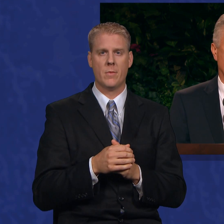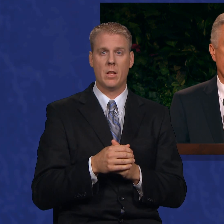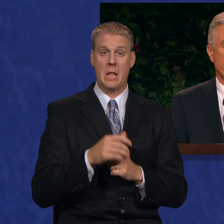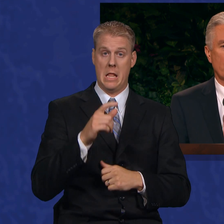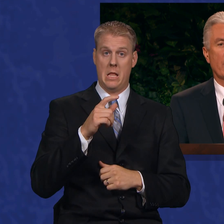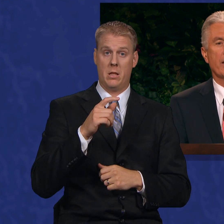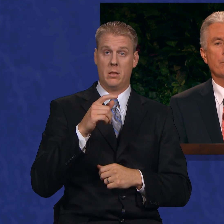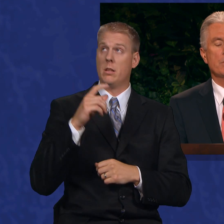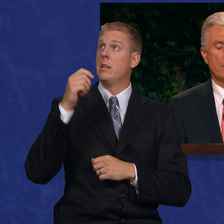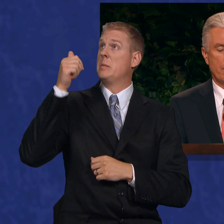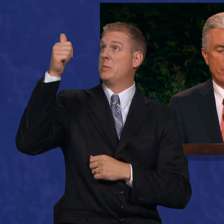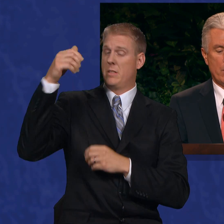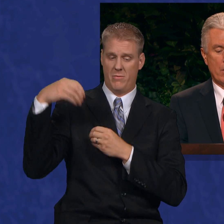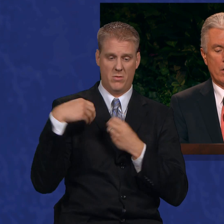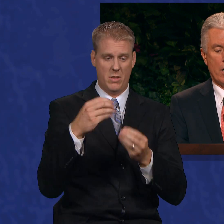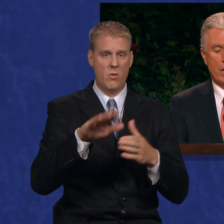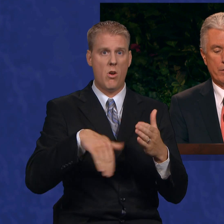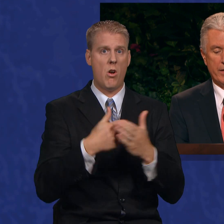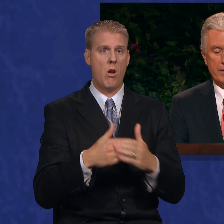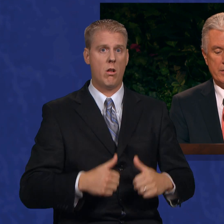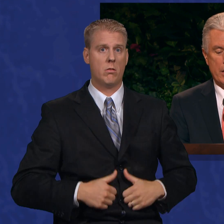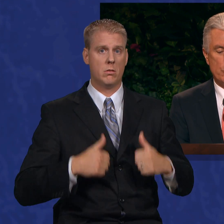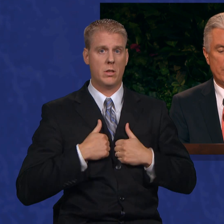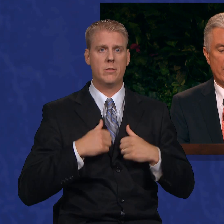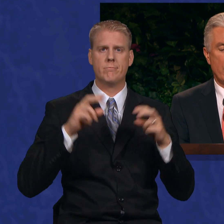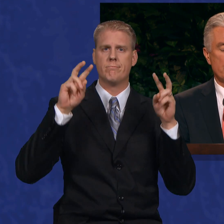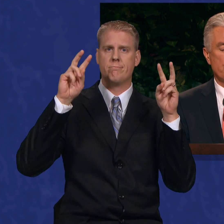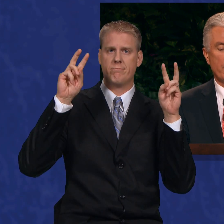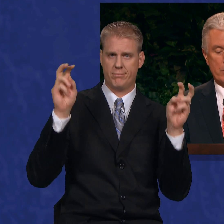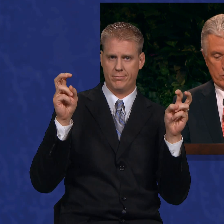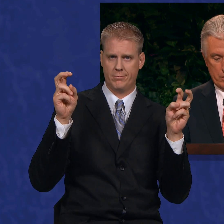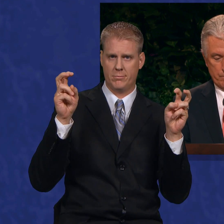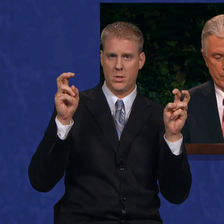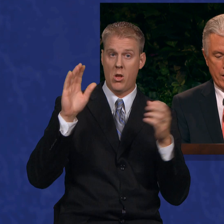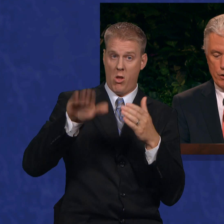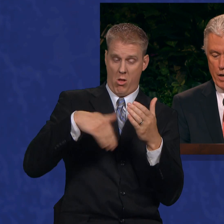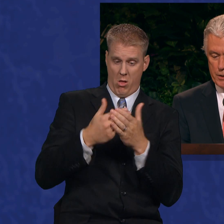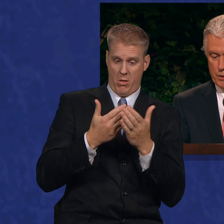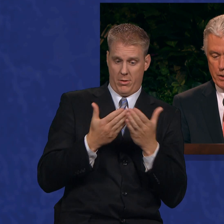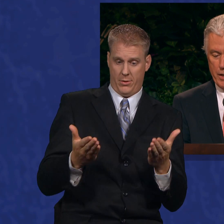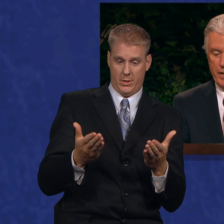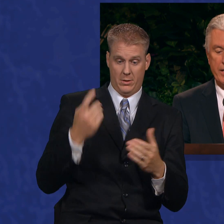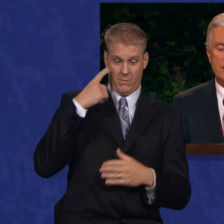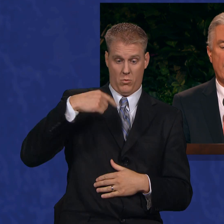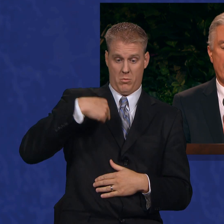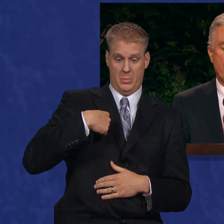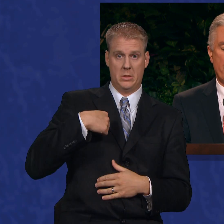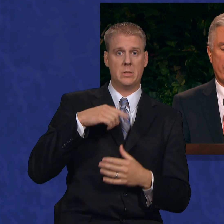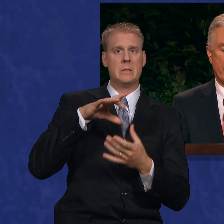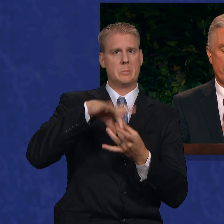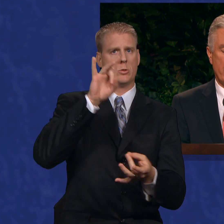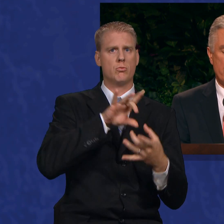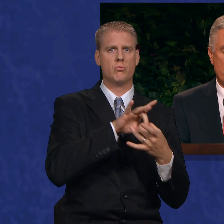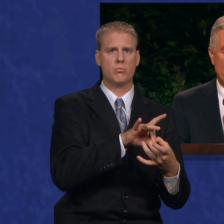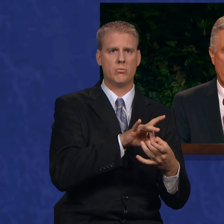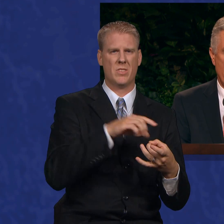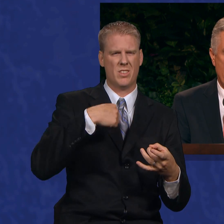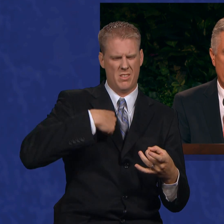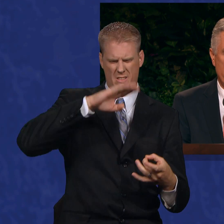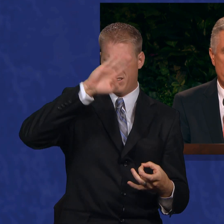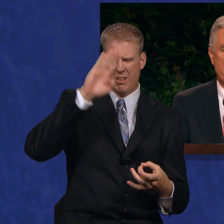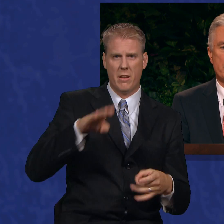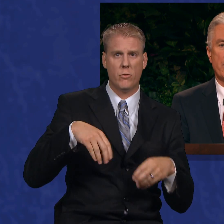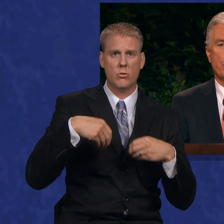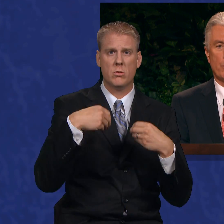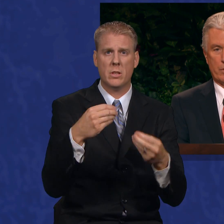life has proclaimed, All things unto me are spiritual, and not at any time have I given unto you a